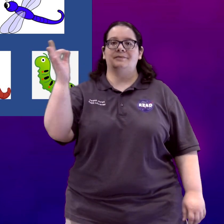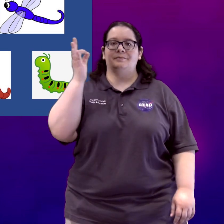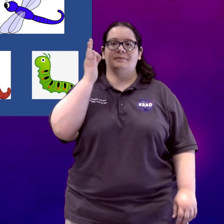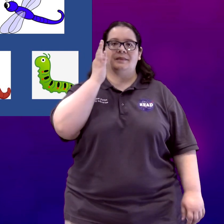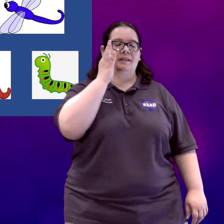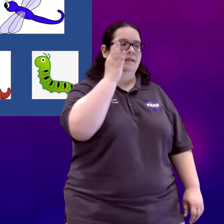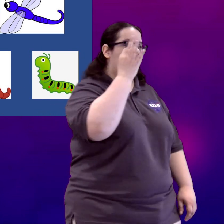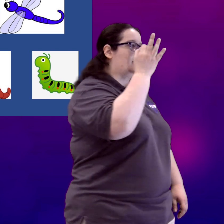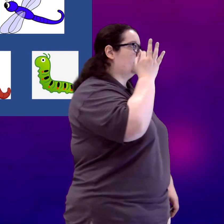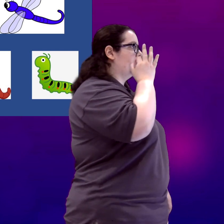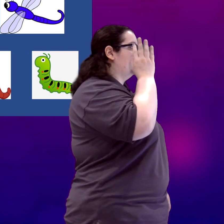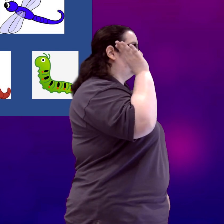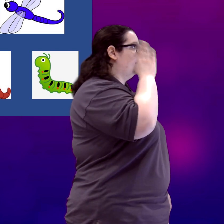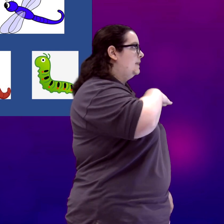B.